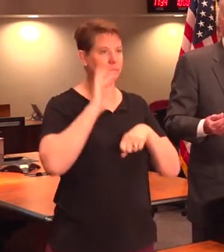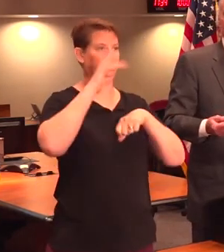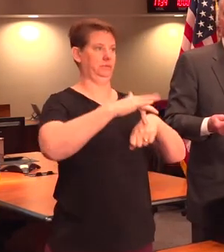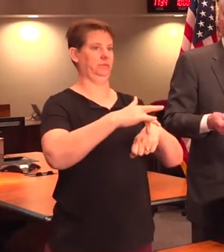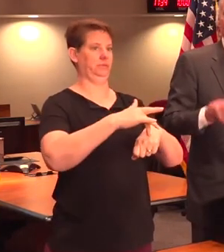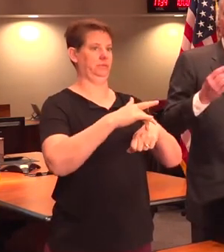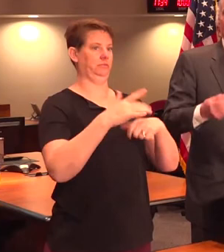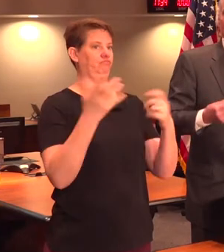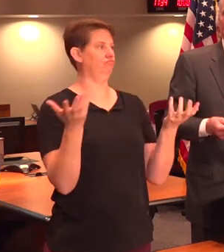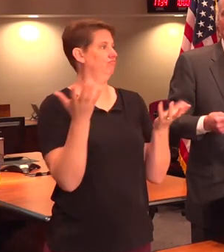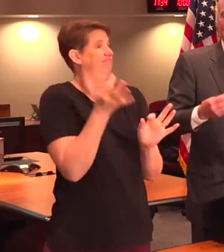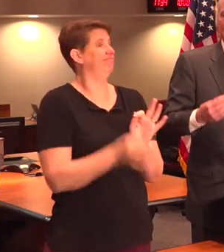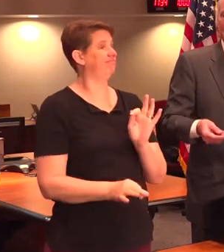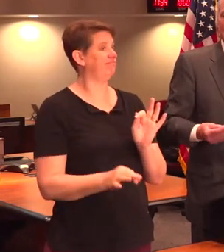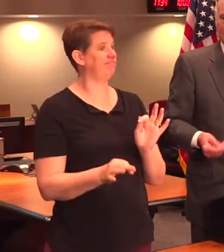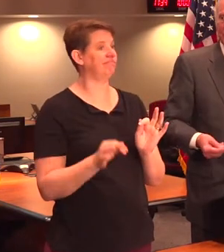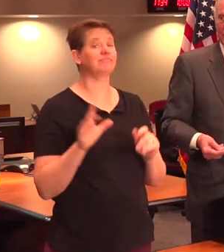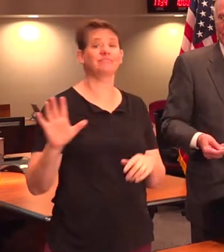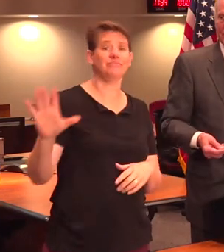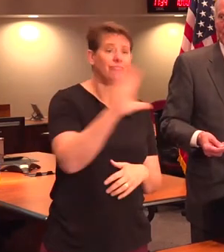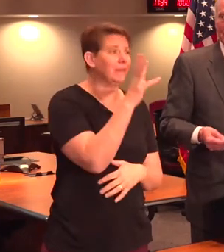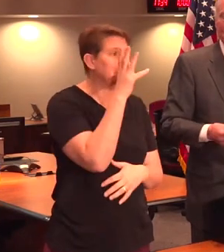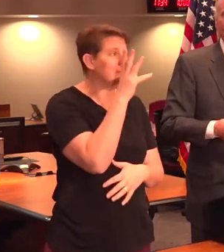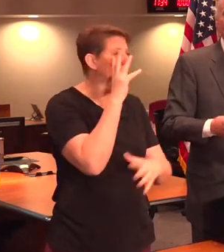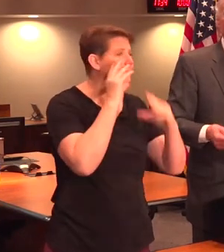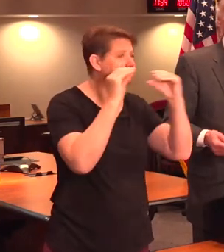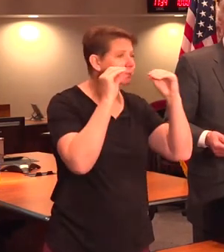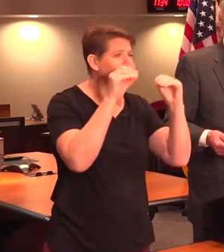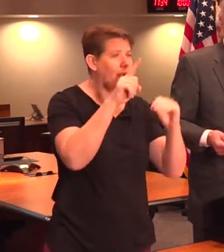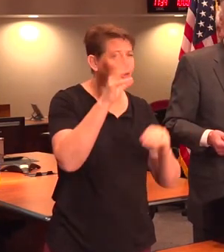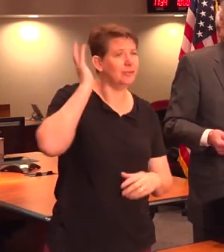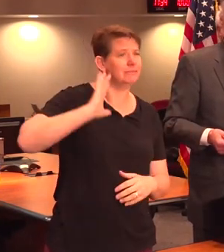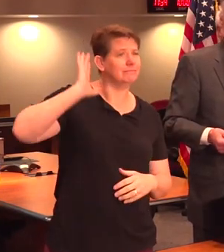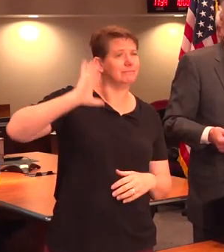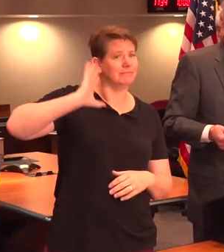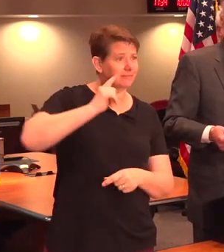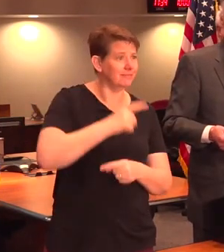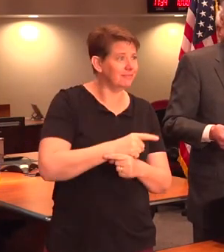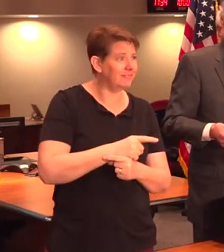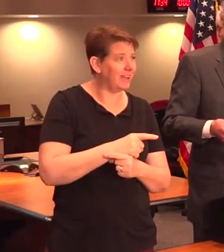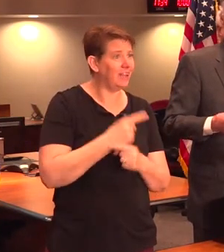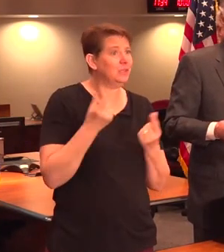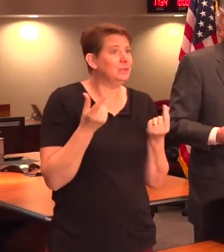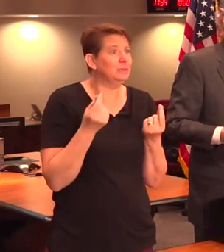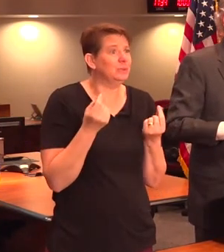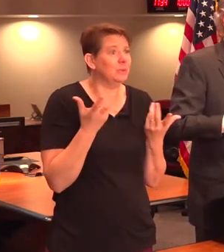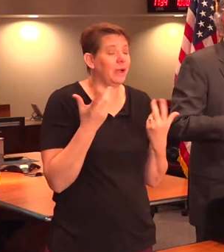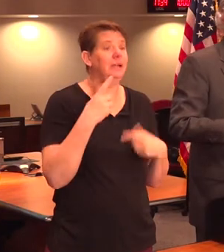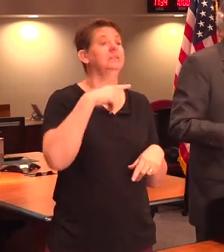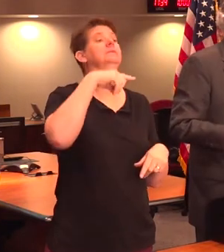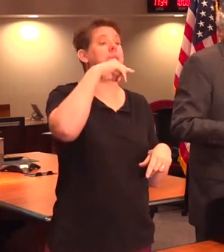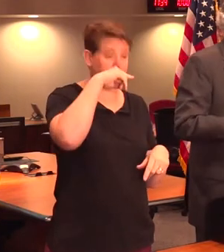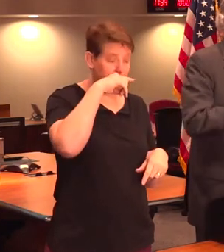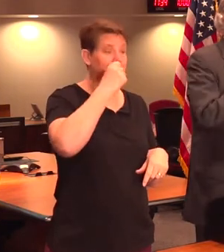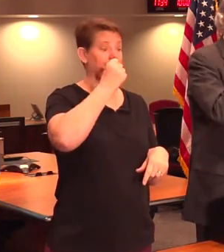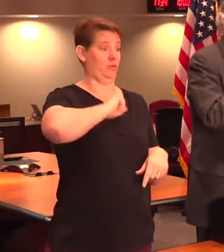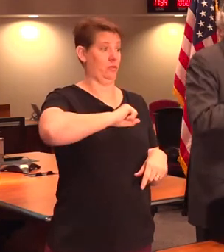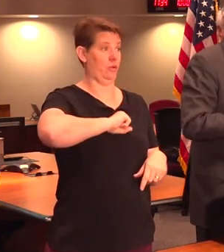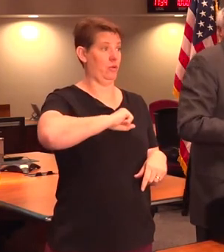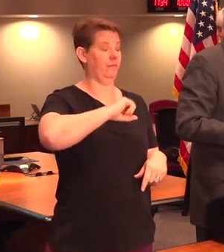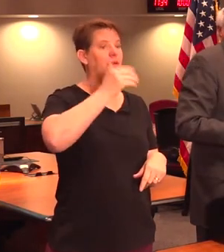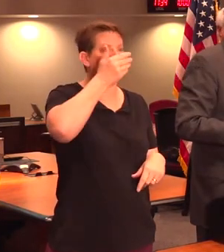simple. So if you just do what your mama told you all those years ago, and that is if you go sneeze or cough,